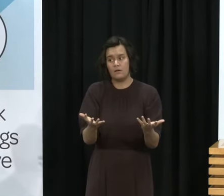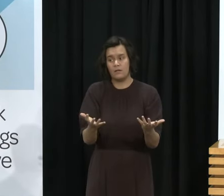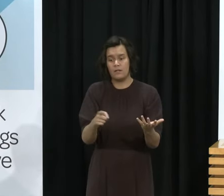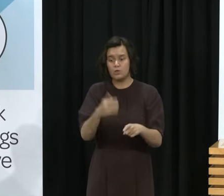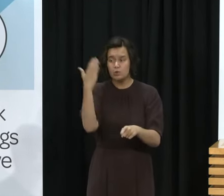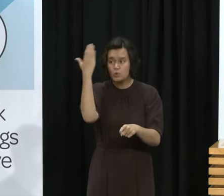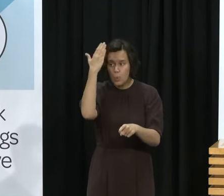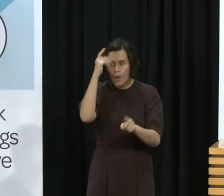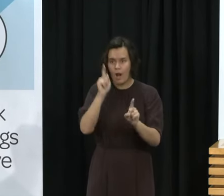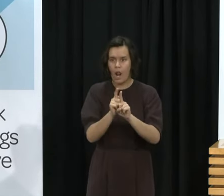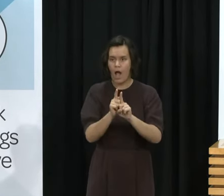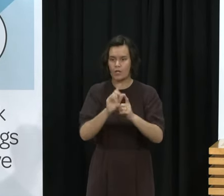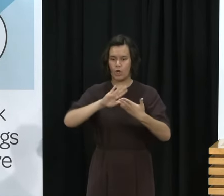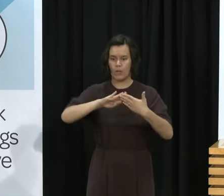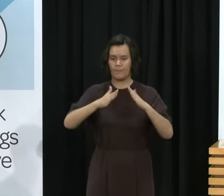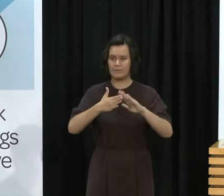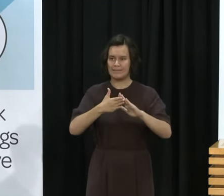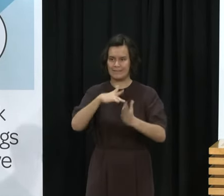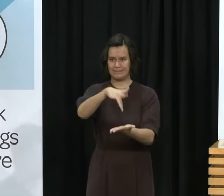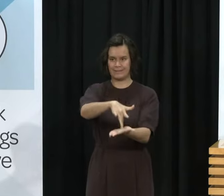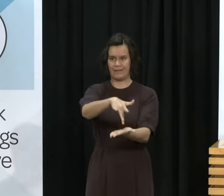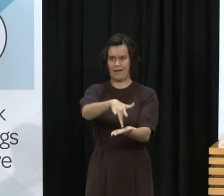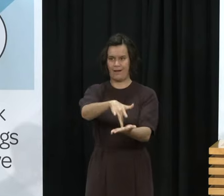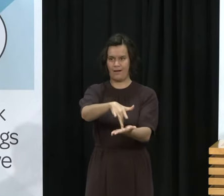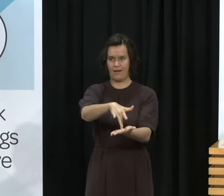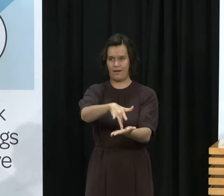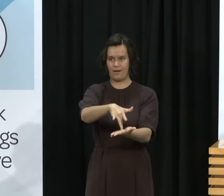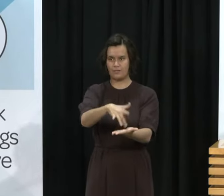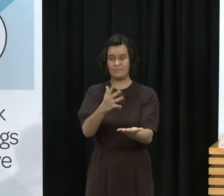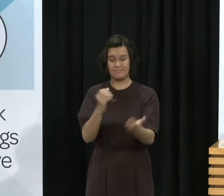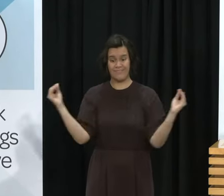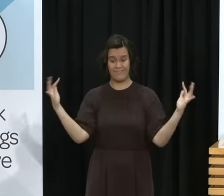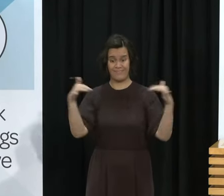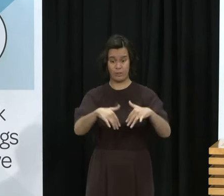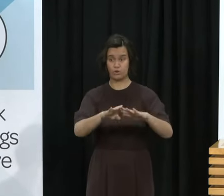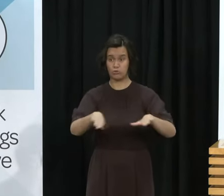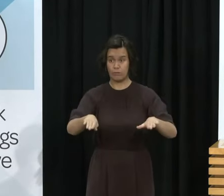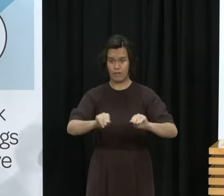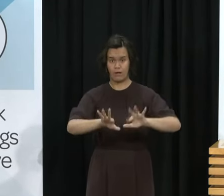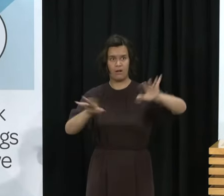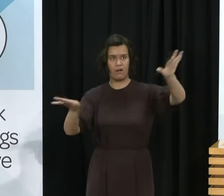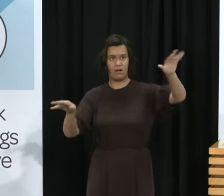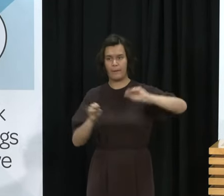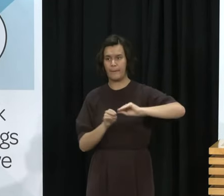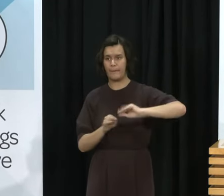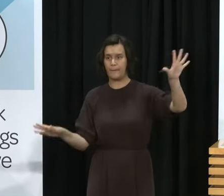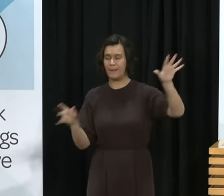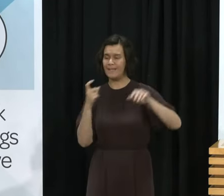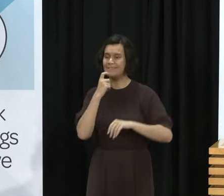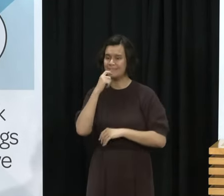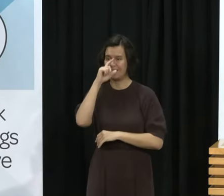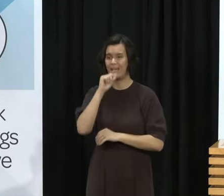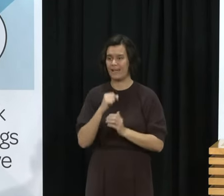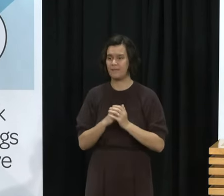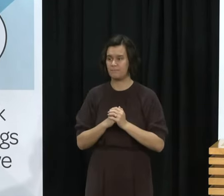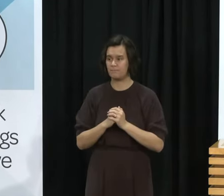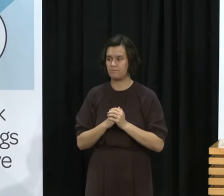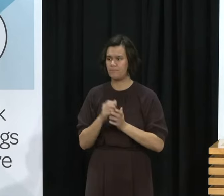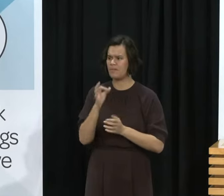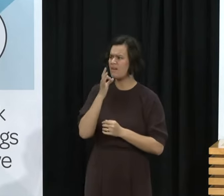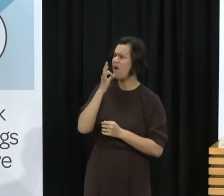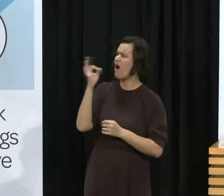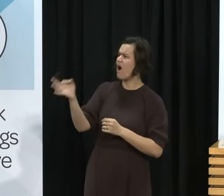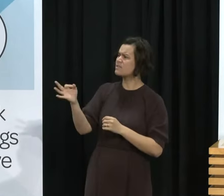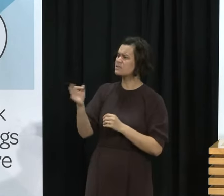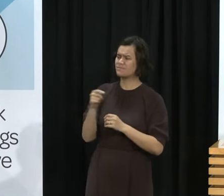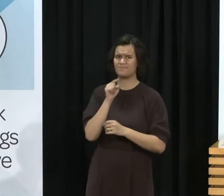so definitely a consideration in the decision And can I just ask you quickly about the border as well because people are really disappointed that you know that it's